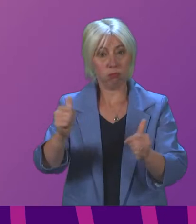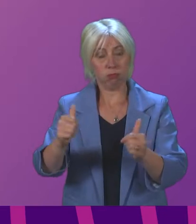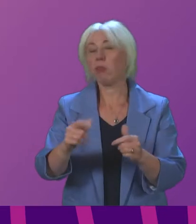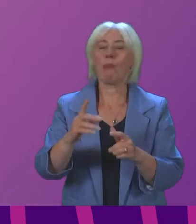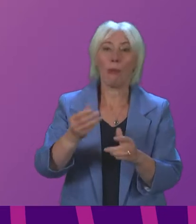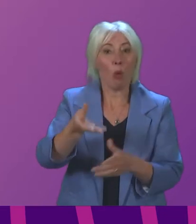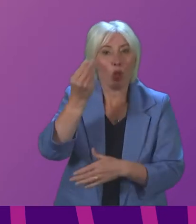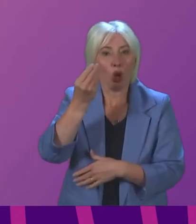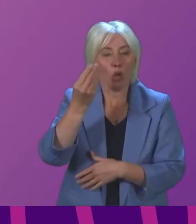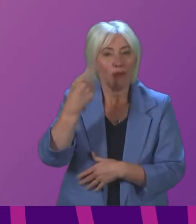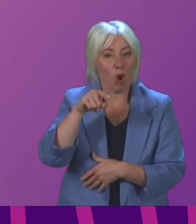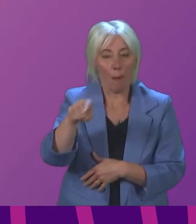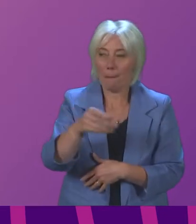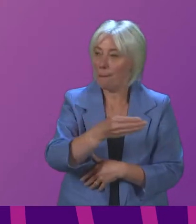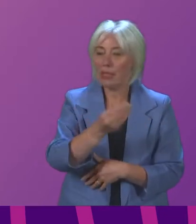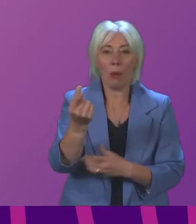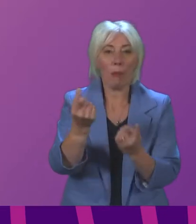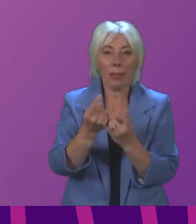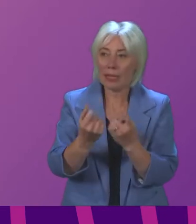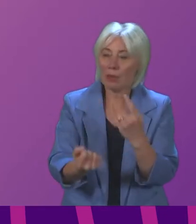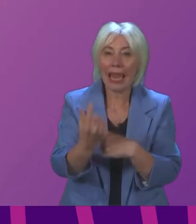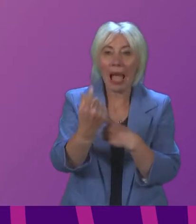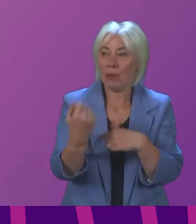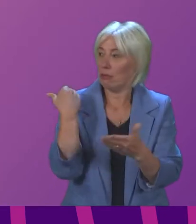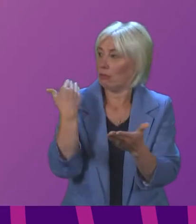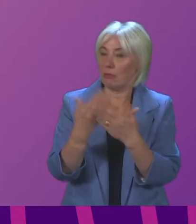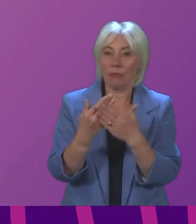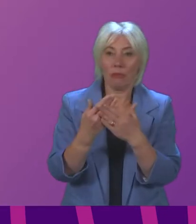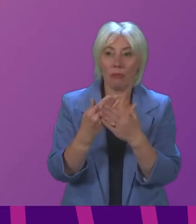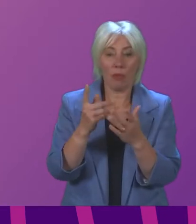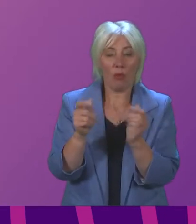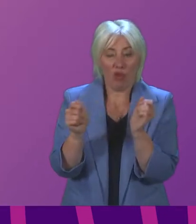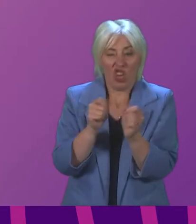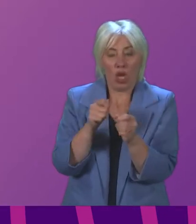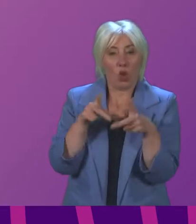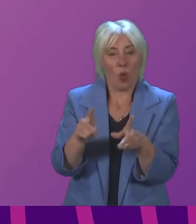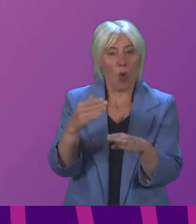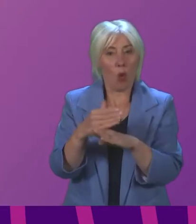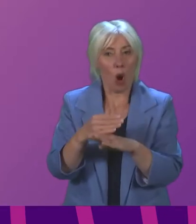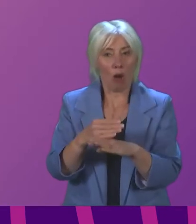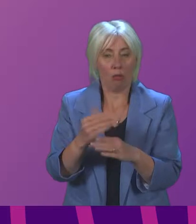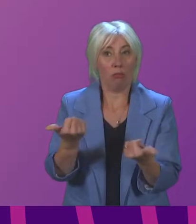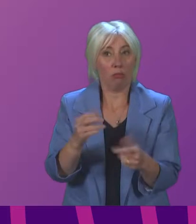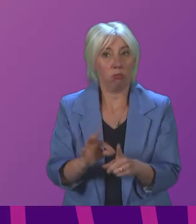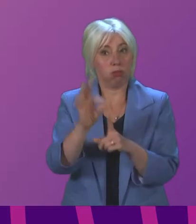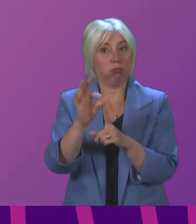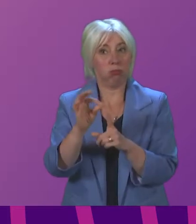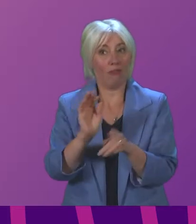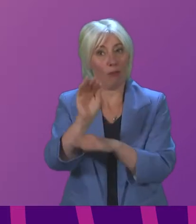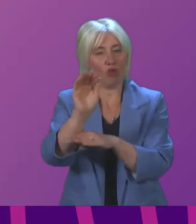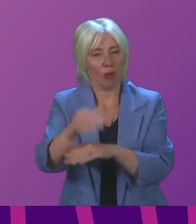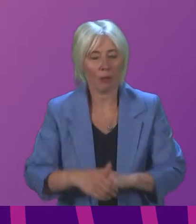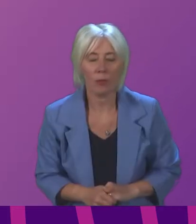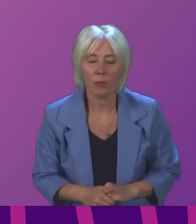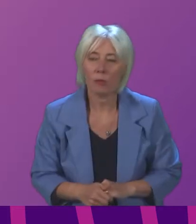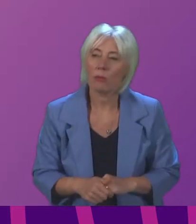perhaps learn from some of the things that have been done over the past year done differently and how we can build on that in the future And a number